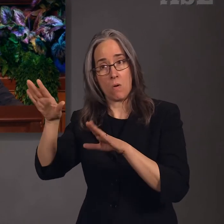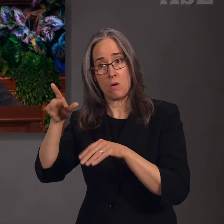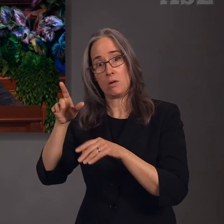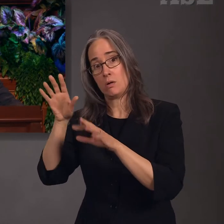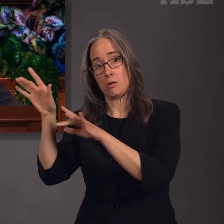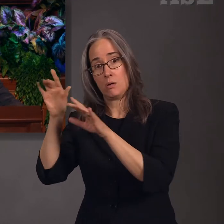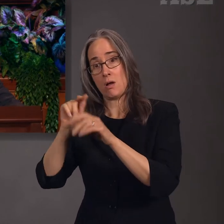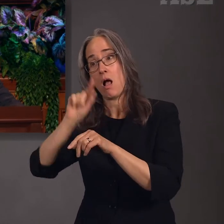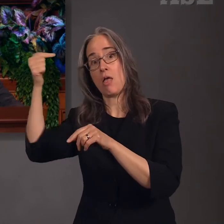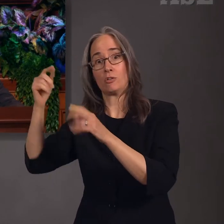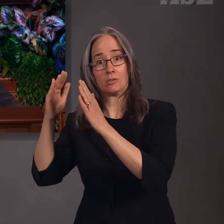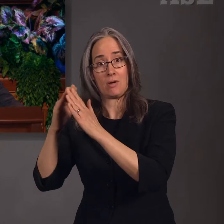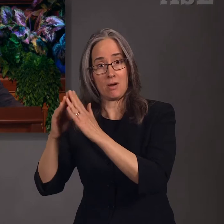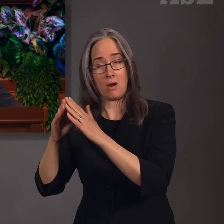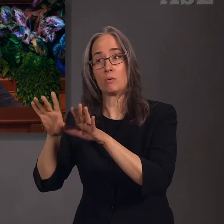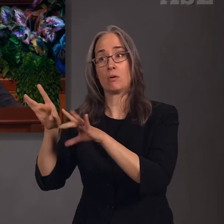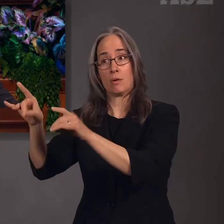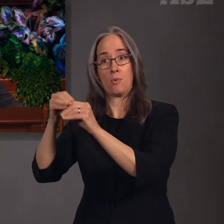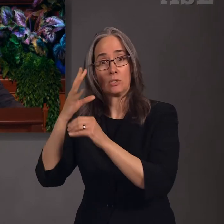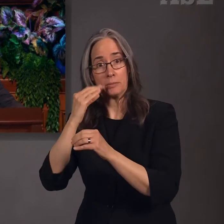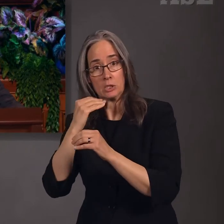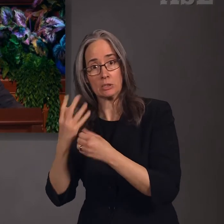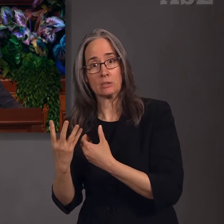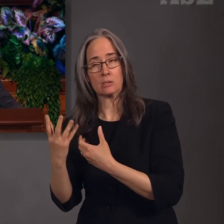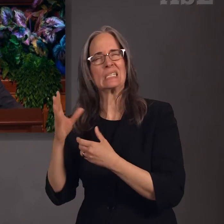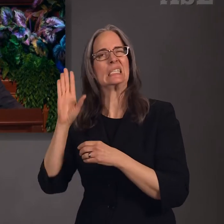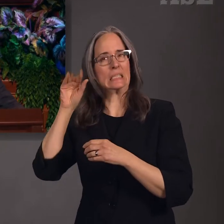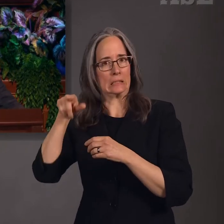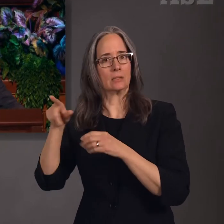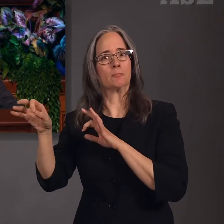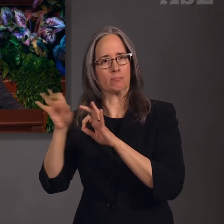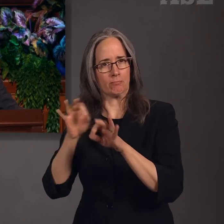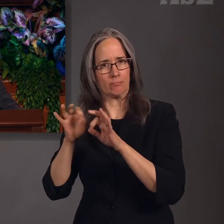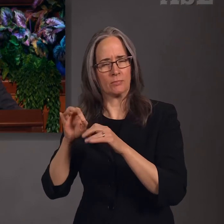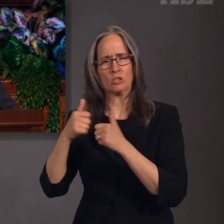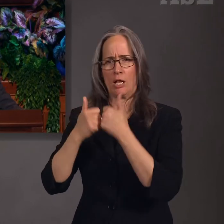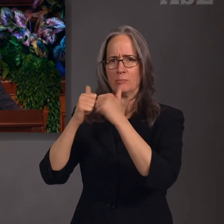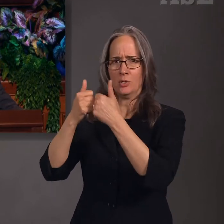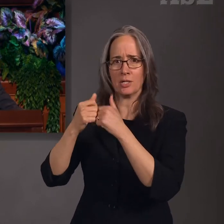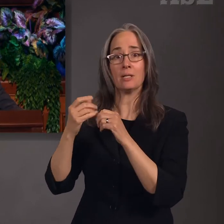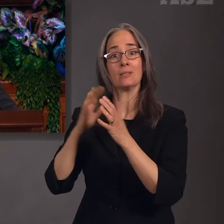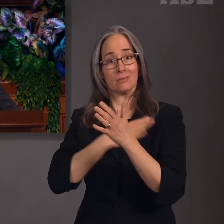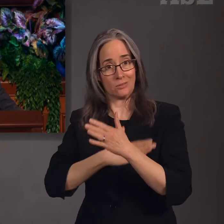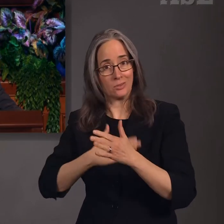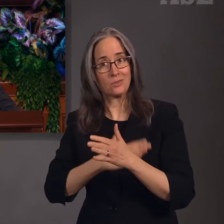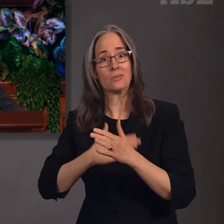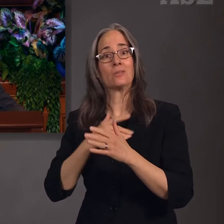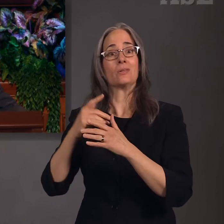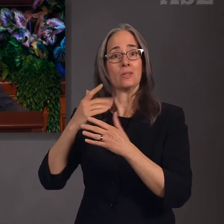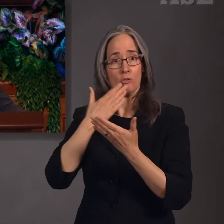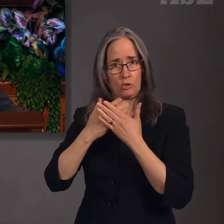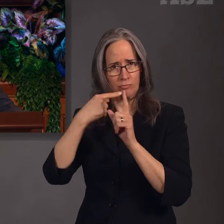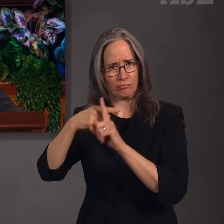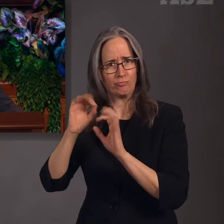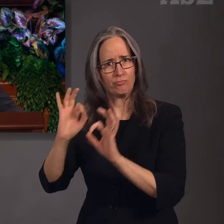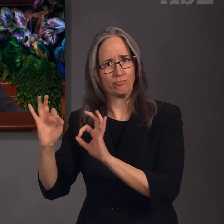many good things there. The king then sent him to the town where the prince was expected